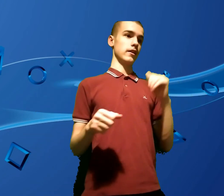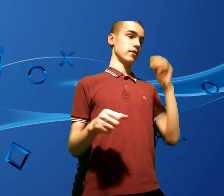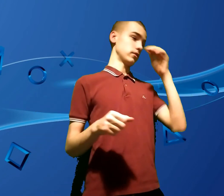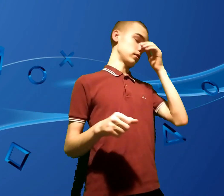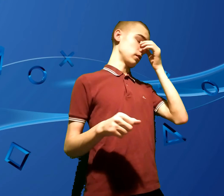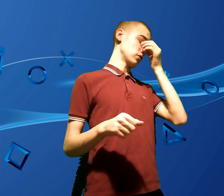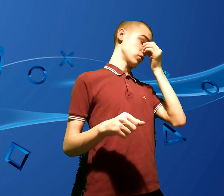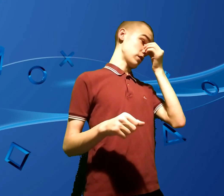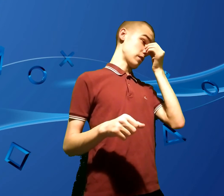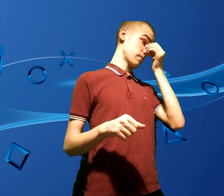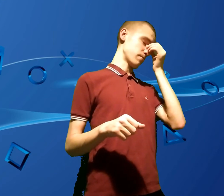And there's, erm,